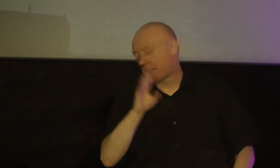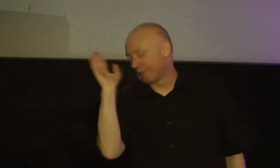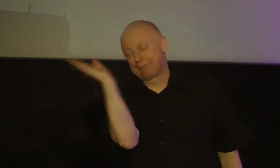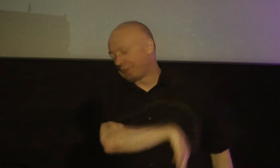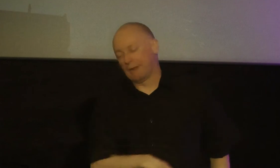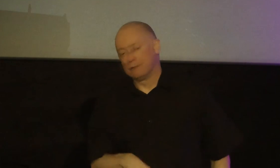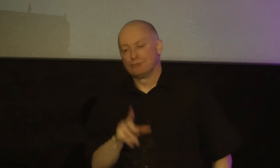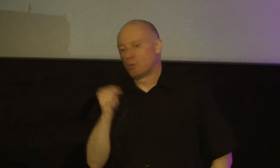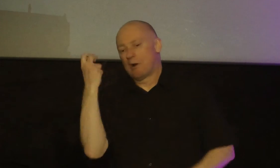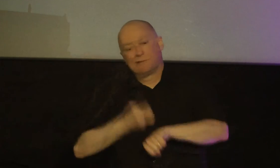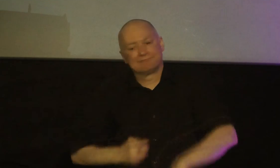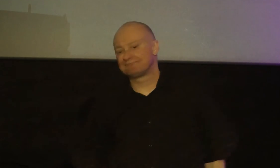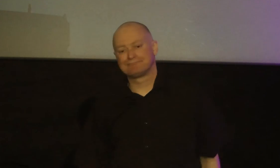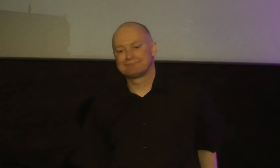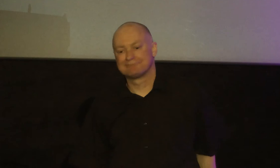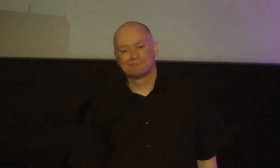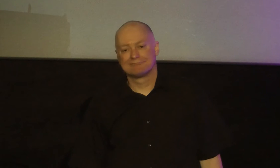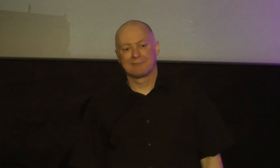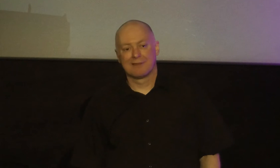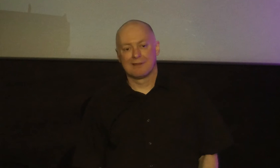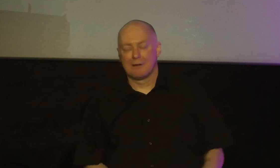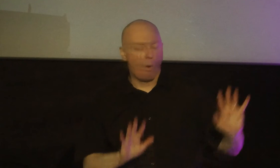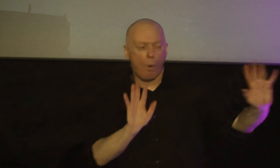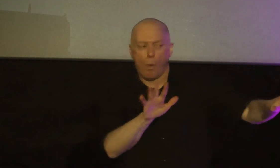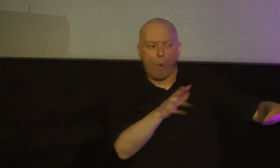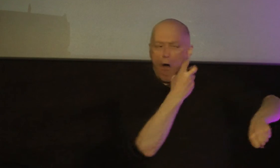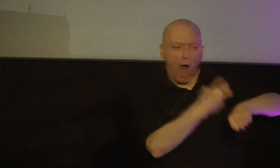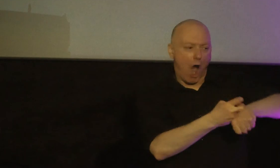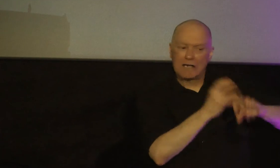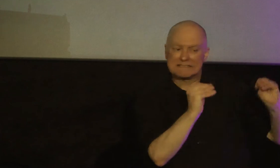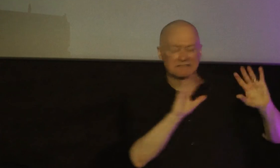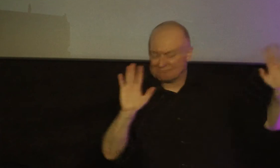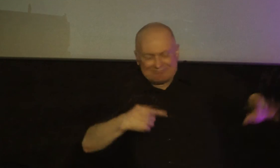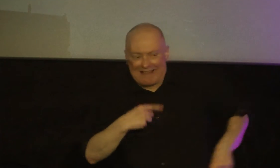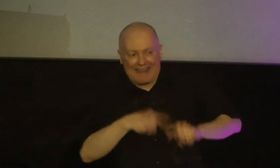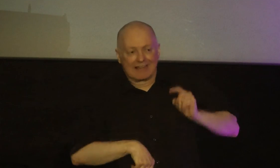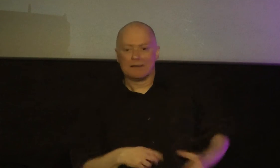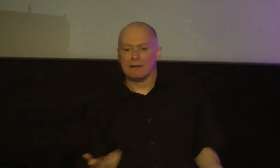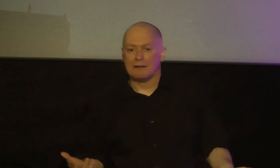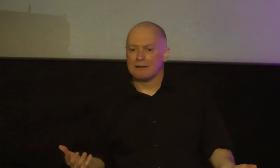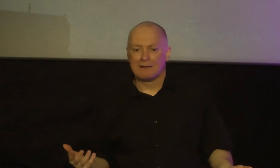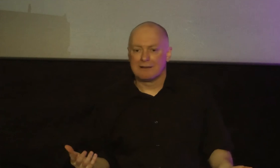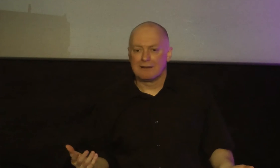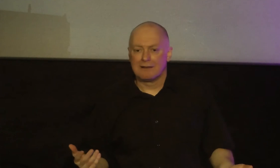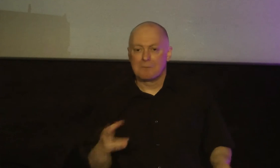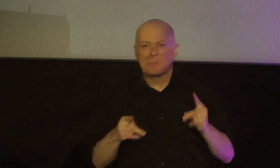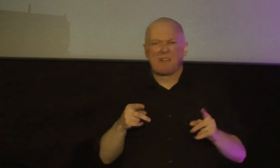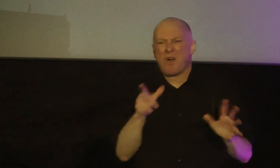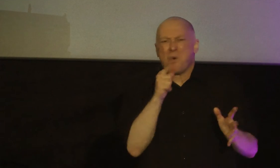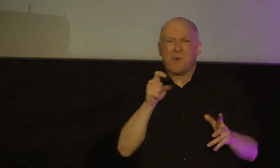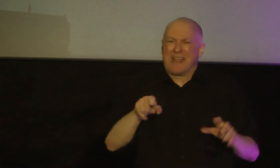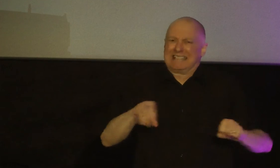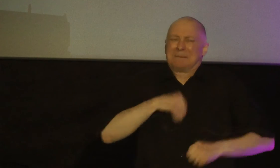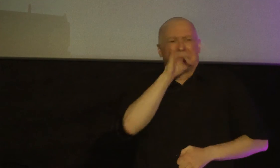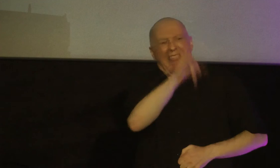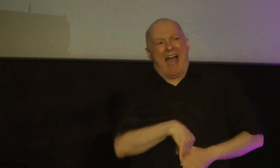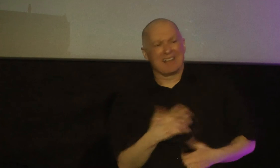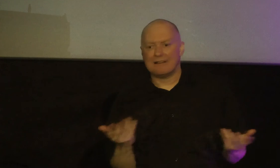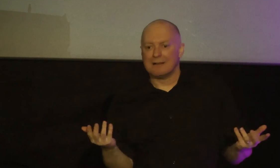saying the bible tells us this is a hard teaching who can accept it but if you're